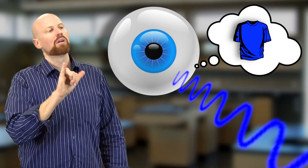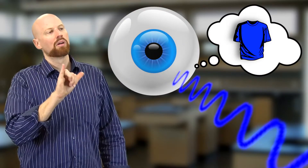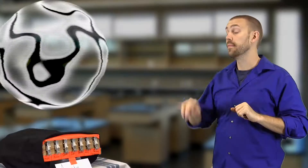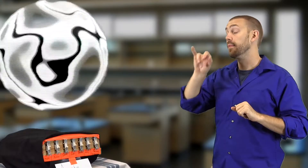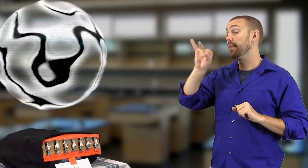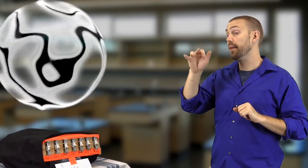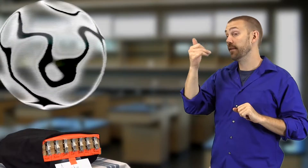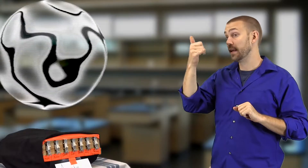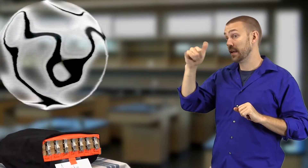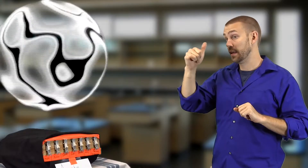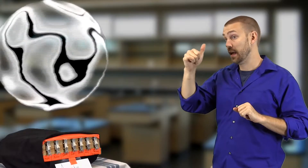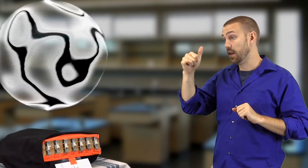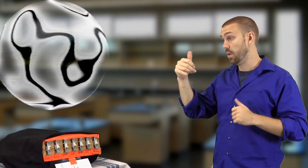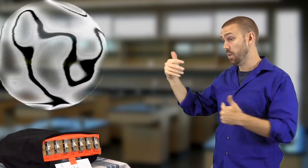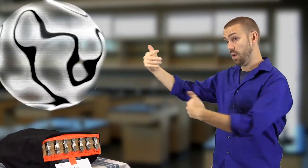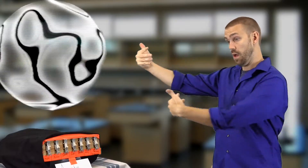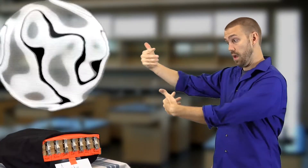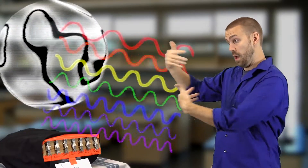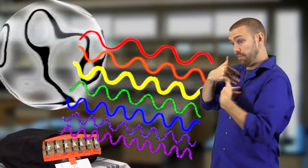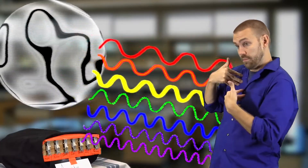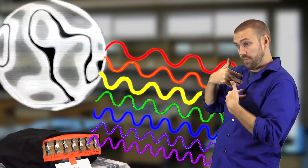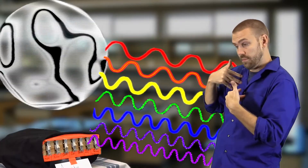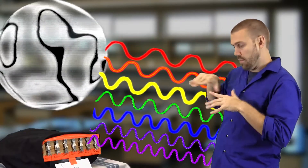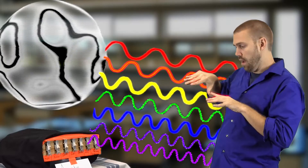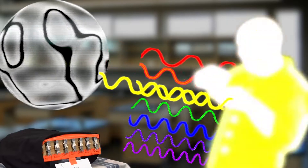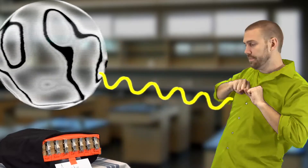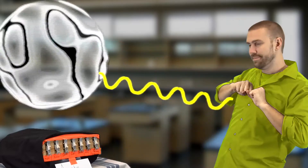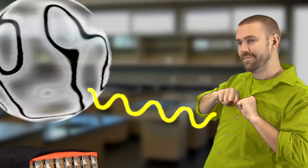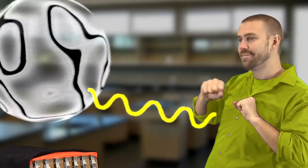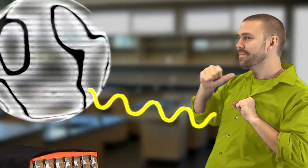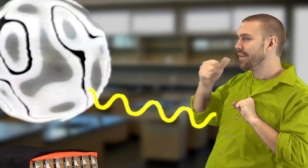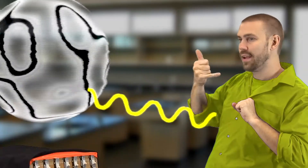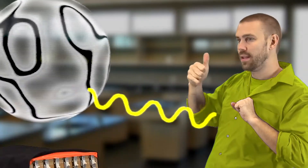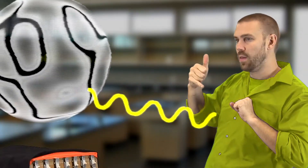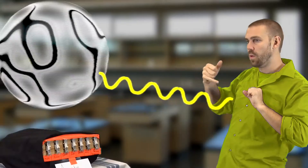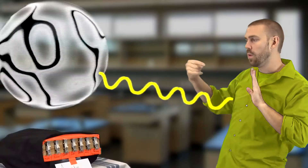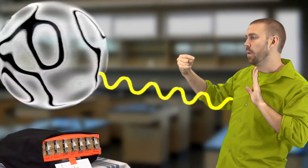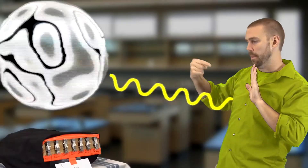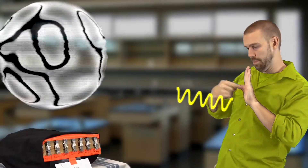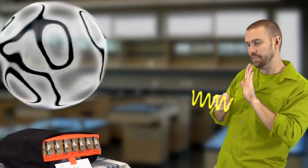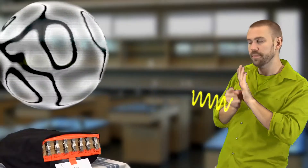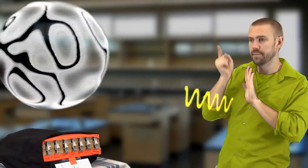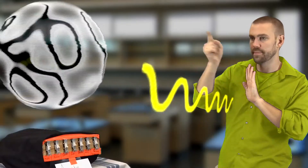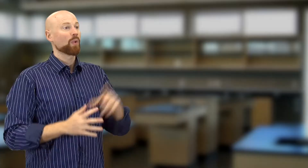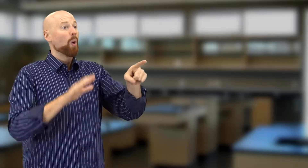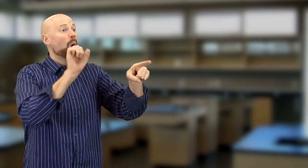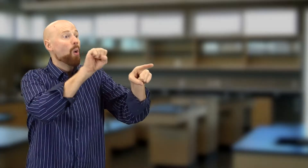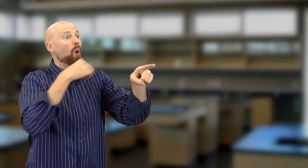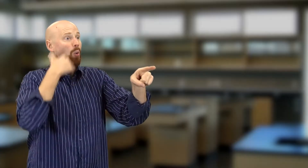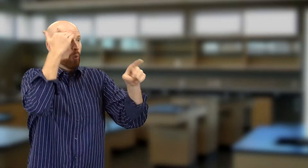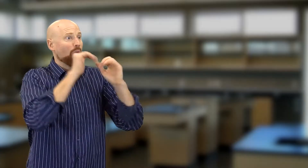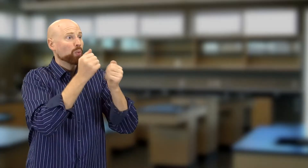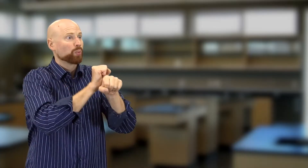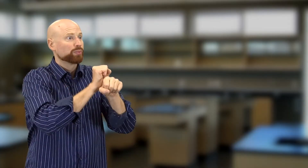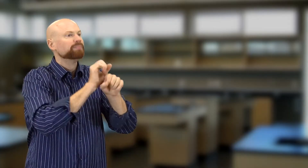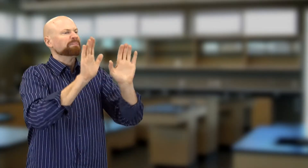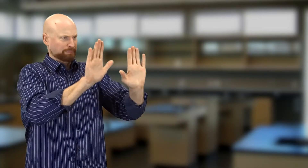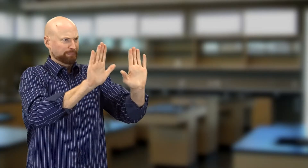Huh. Yeah, and if I say my shirt is yellow, what I'm saying is that it absorbs all the colors except for yellow. Yeah, I know how this part